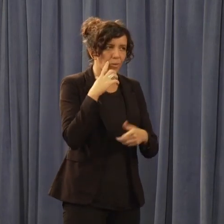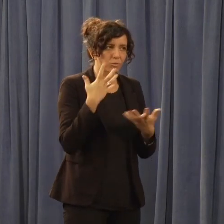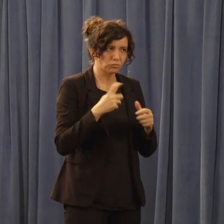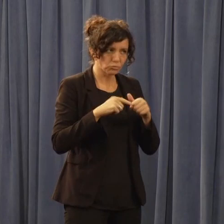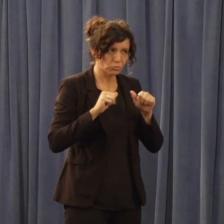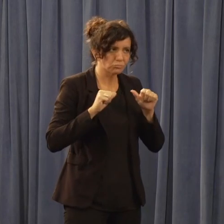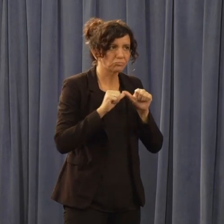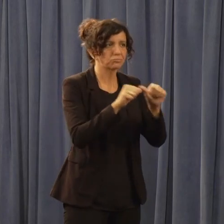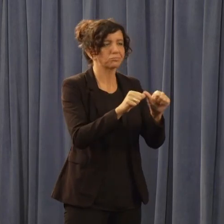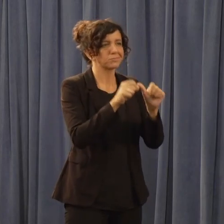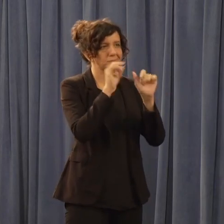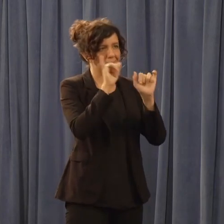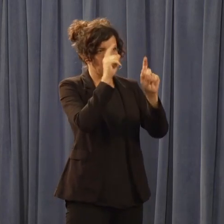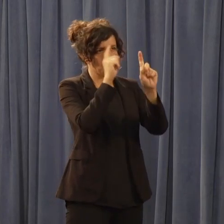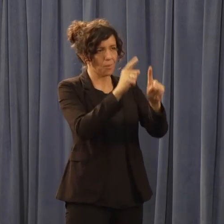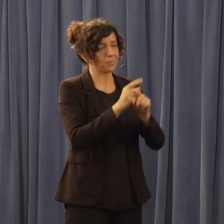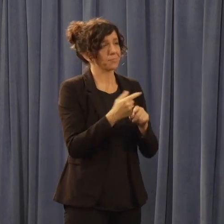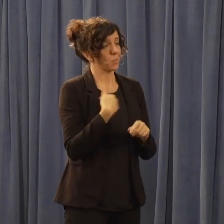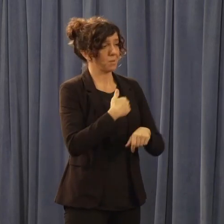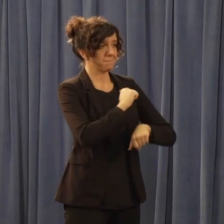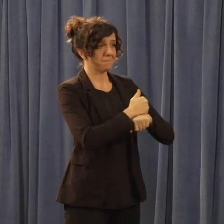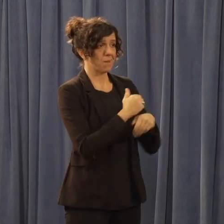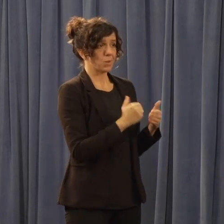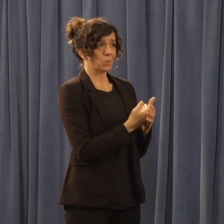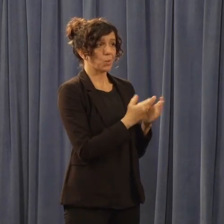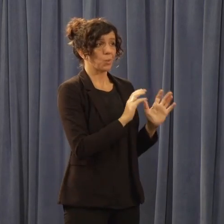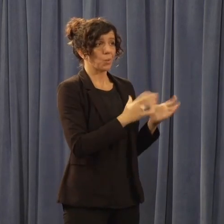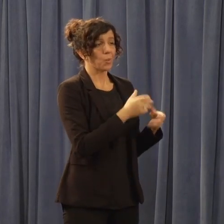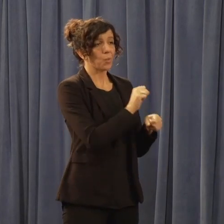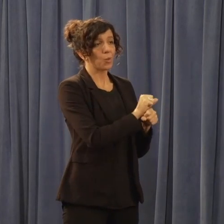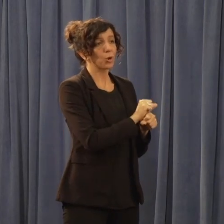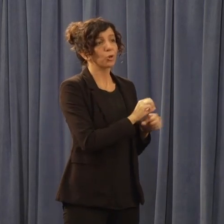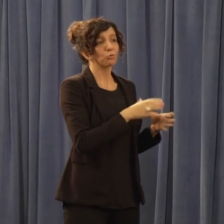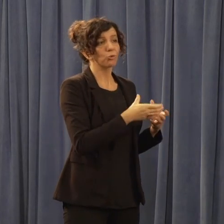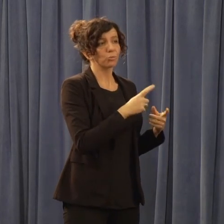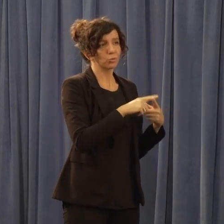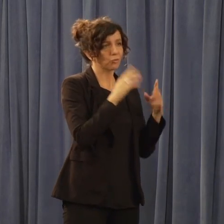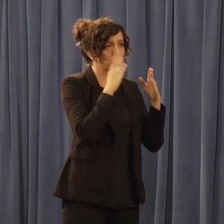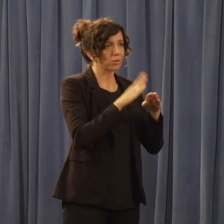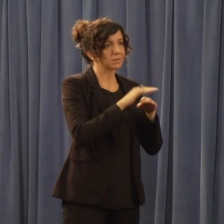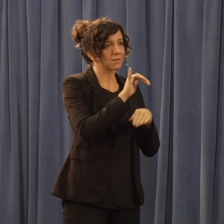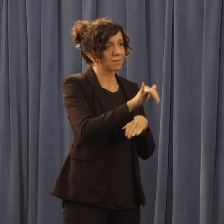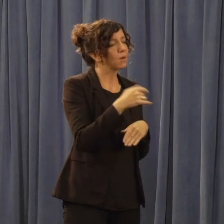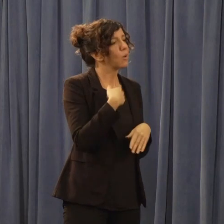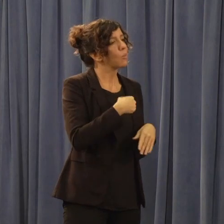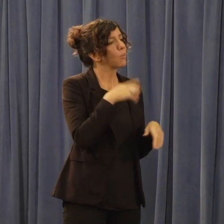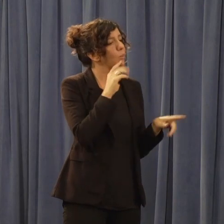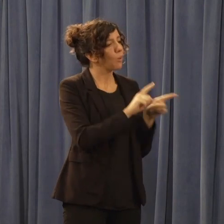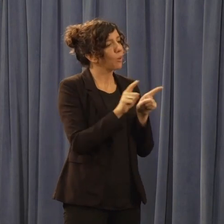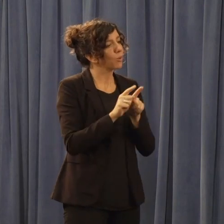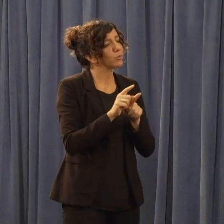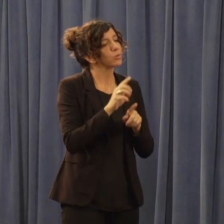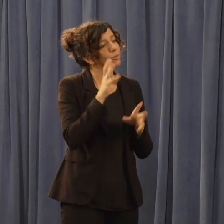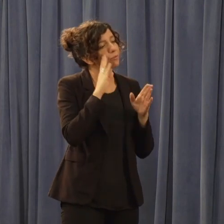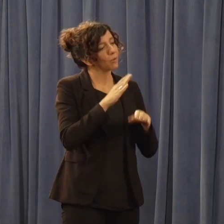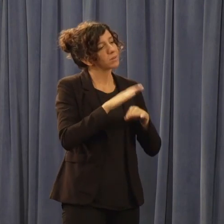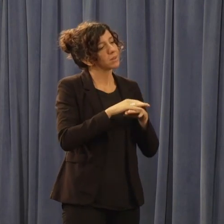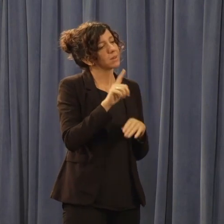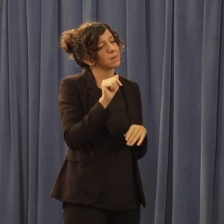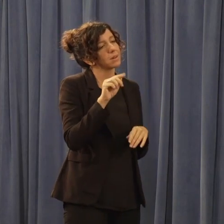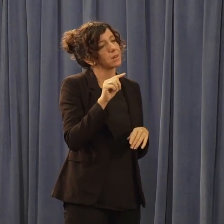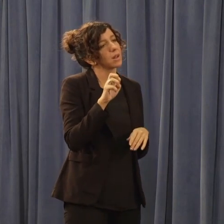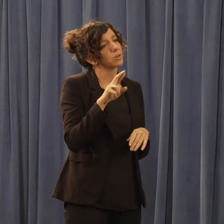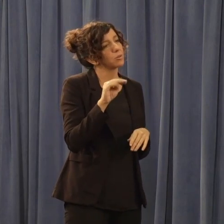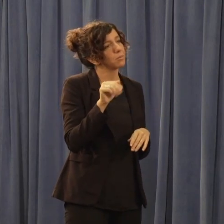that's going to work on that. And we're going to look at the Lantern Petrus Short Act. And look, I'm a civil